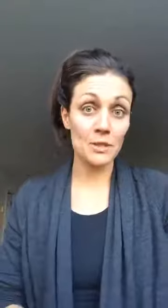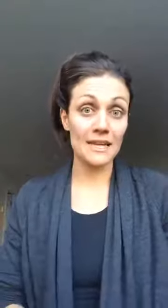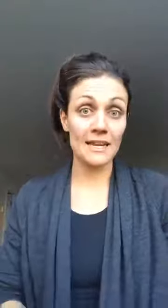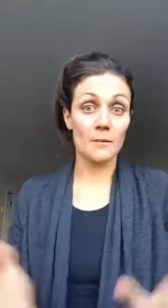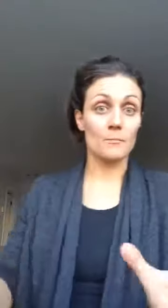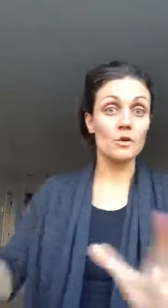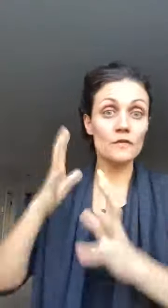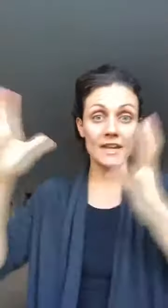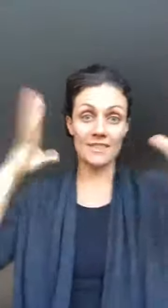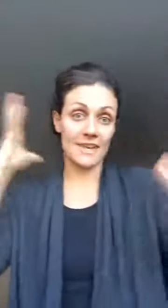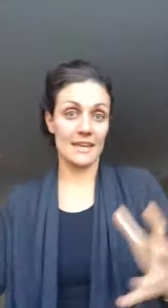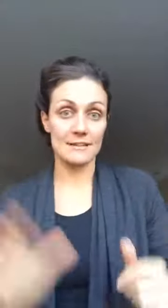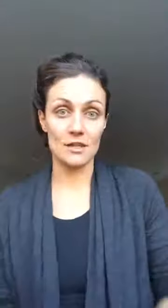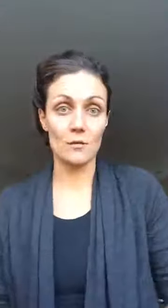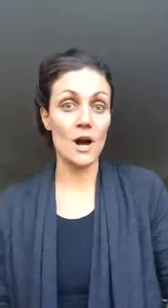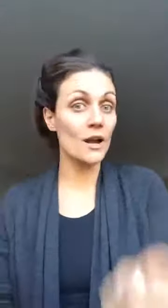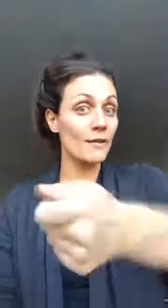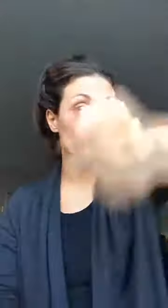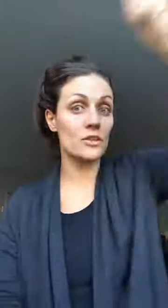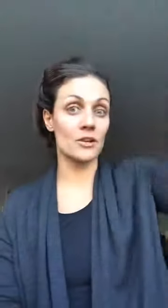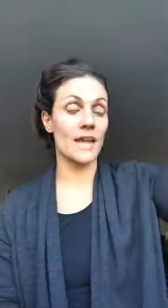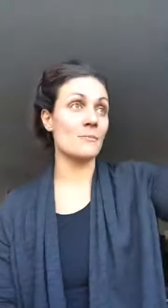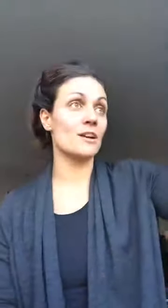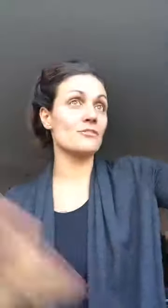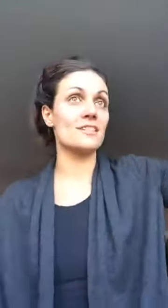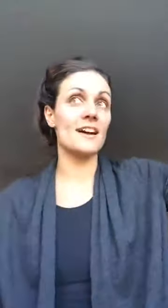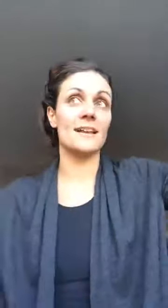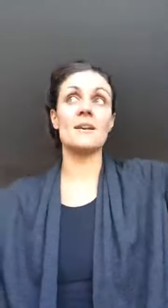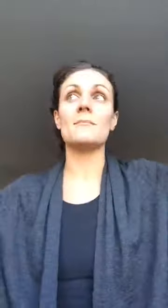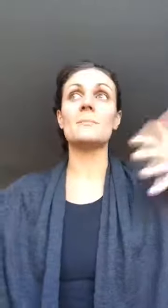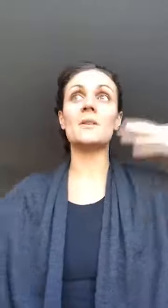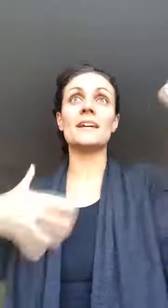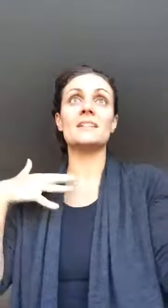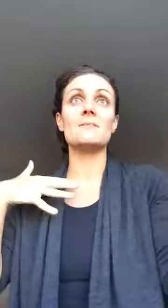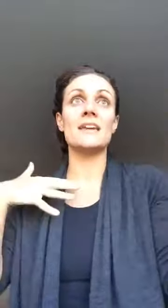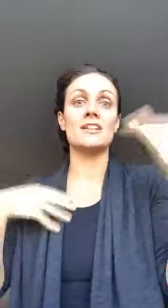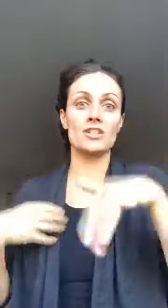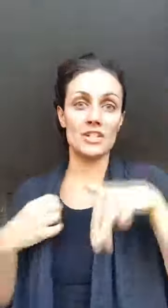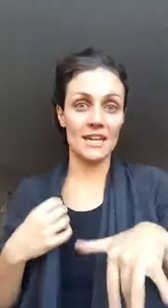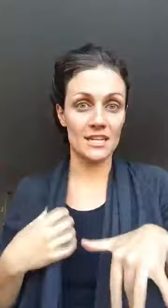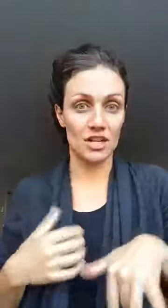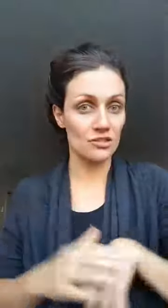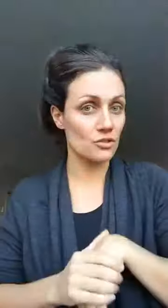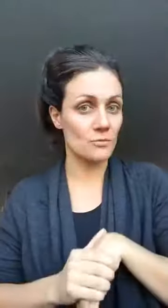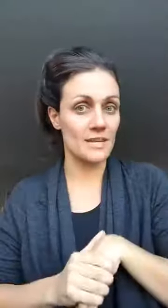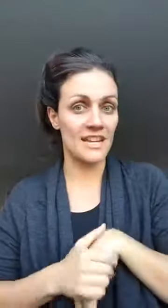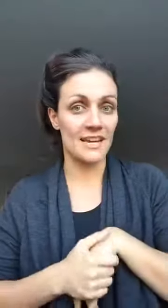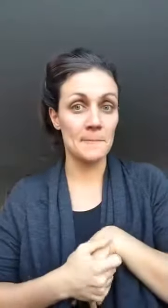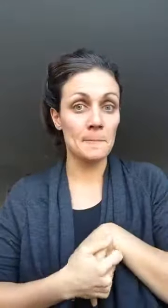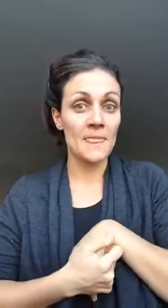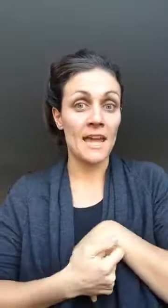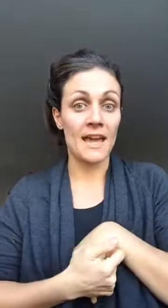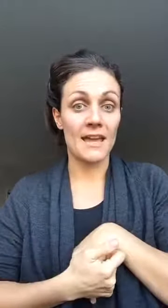like moving things so walk around with your camera outside people like to be entertained on social media and